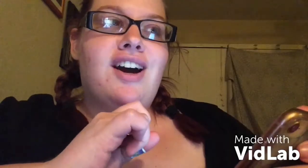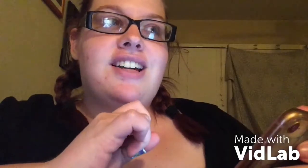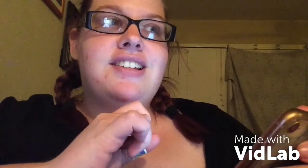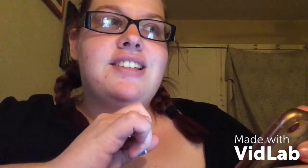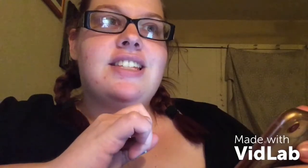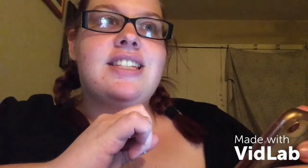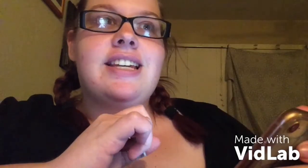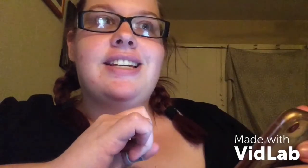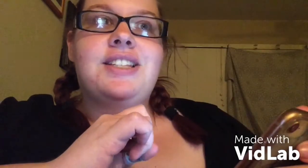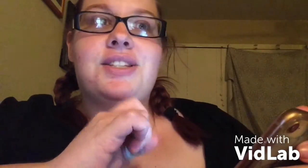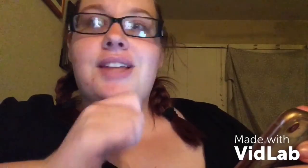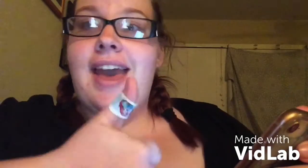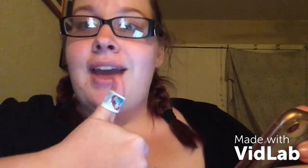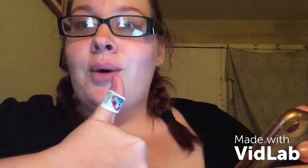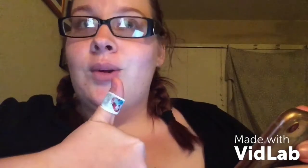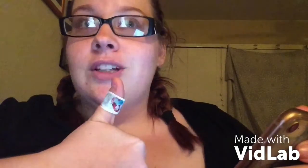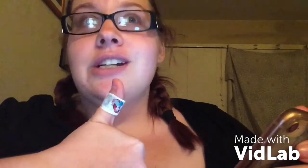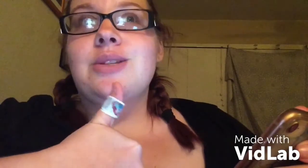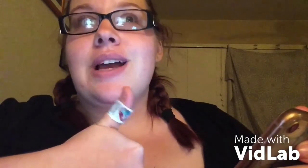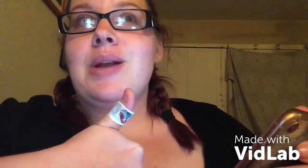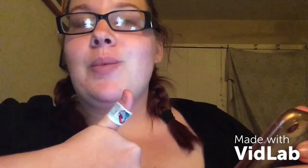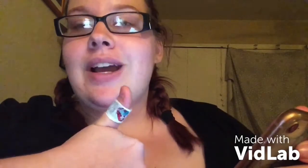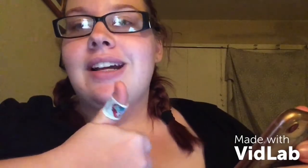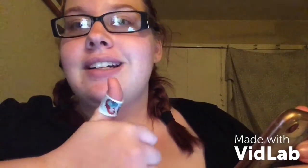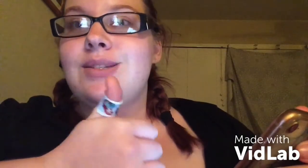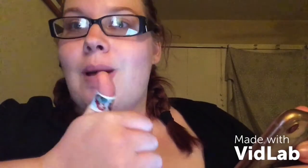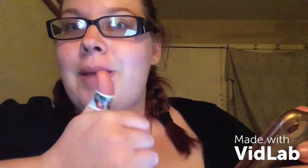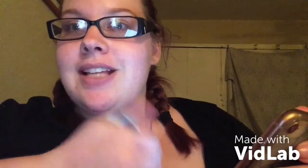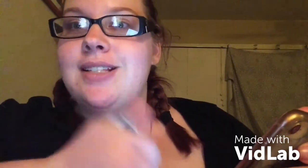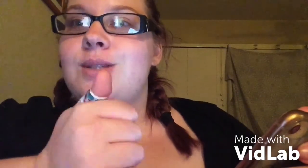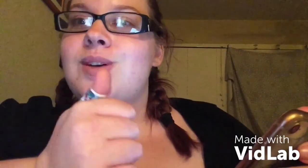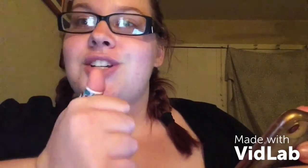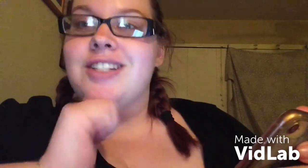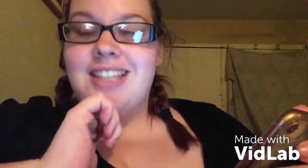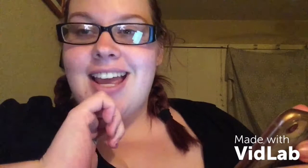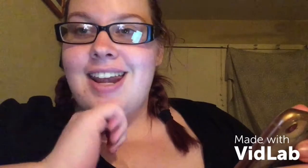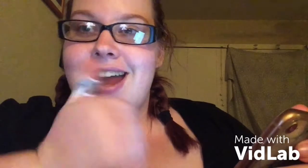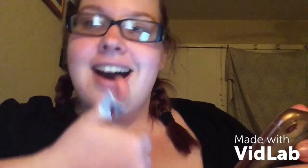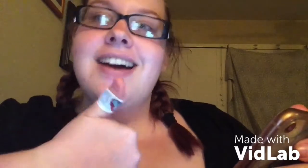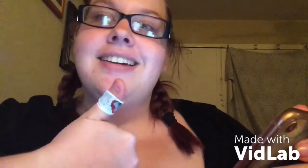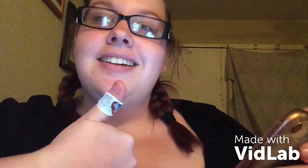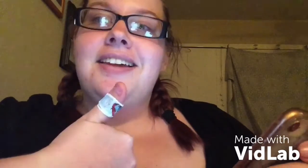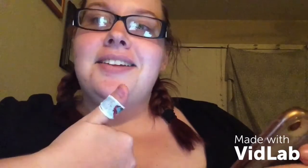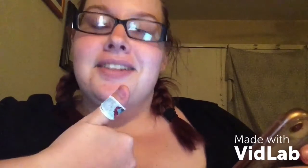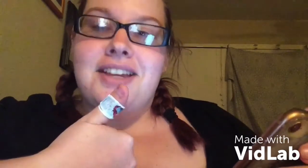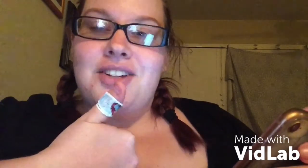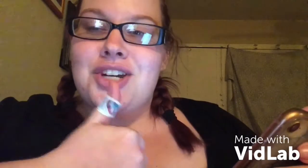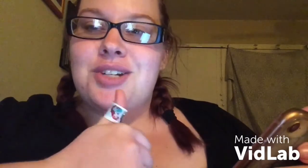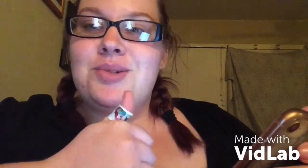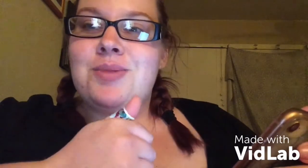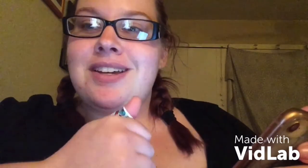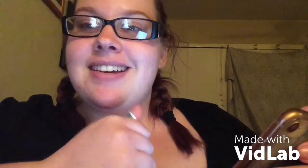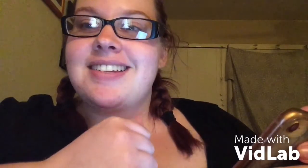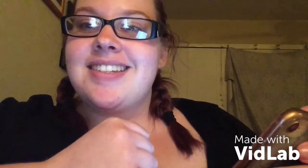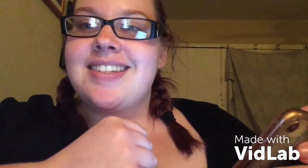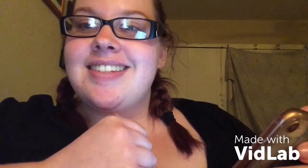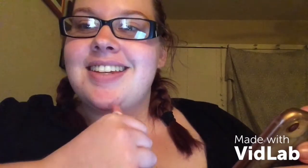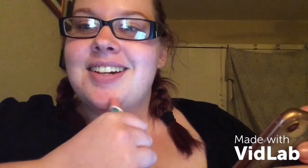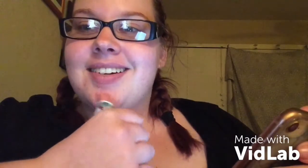it's, A, colder, so I can wear sweatpants and sweatshirts and not get judged because, you know,